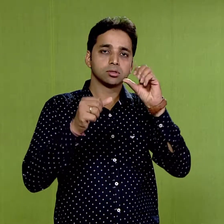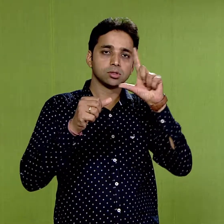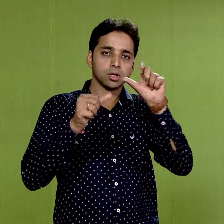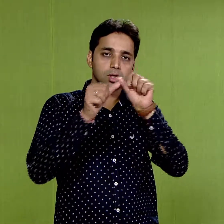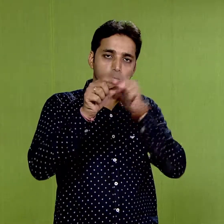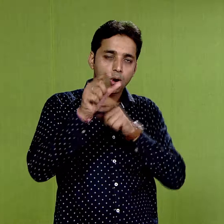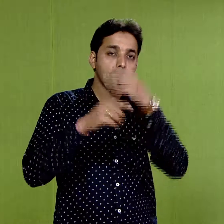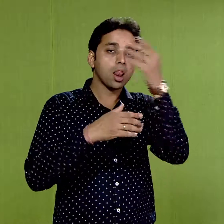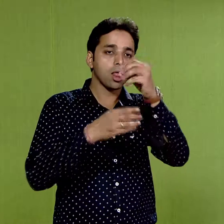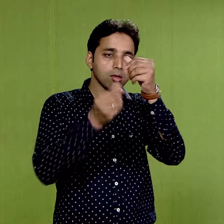terracotta.